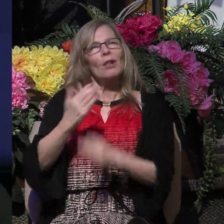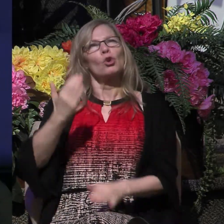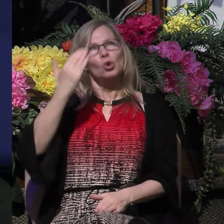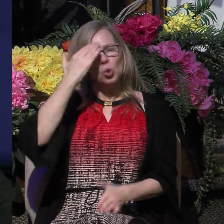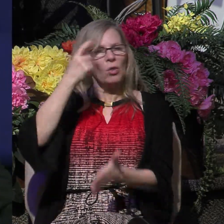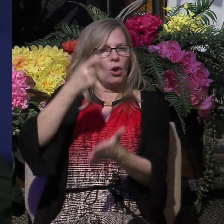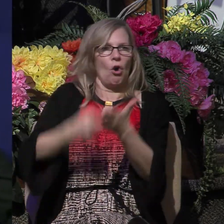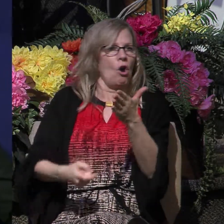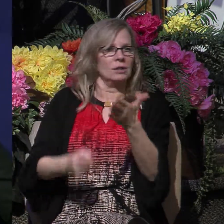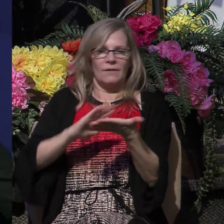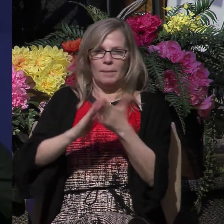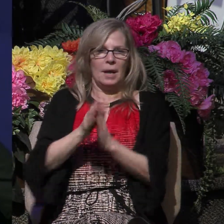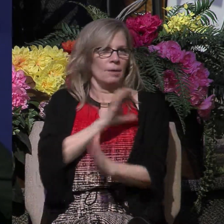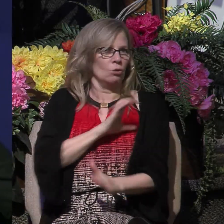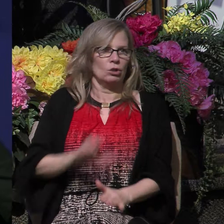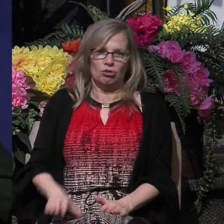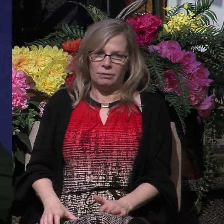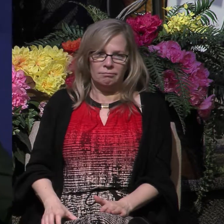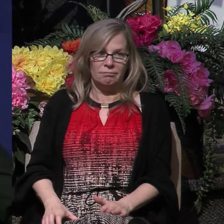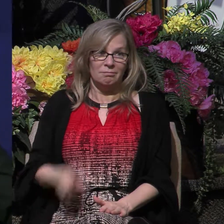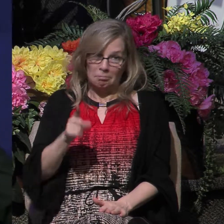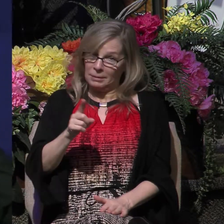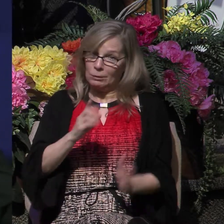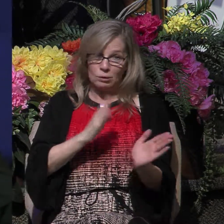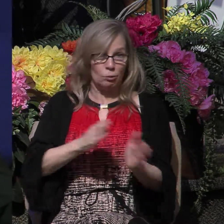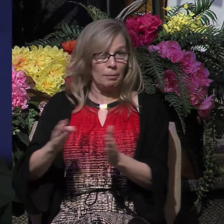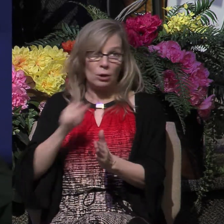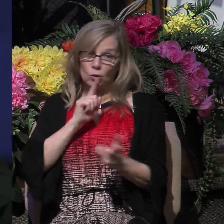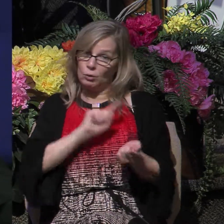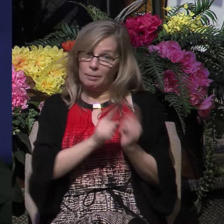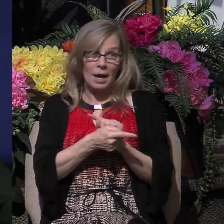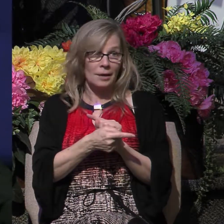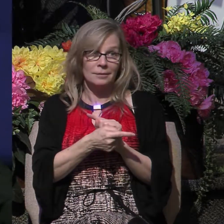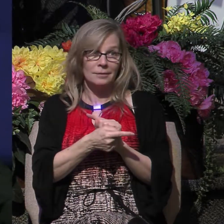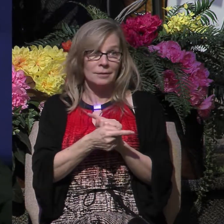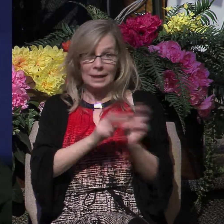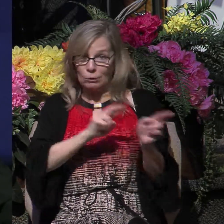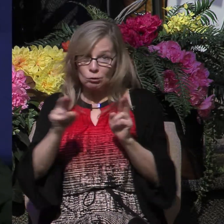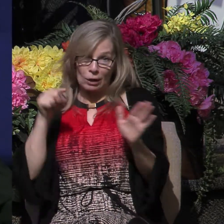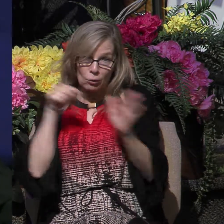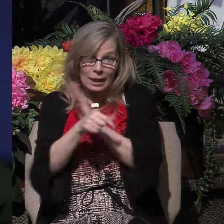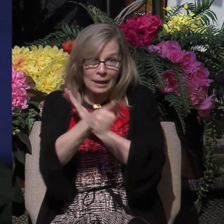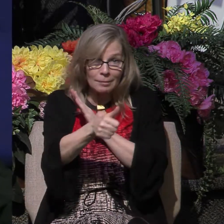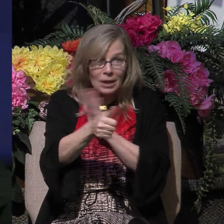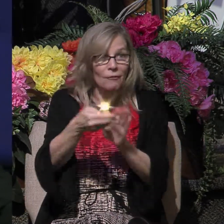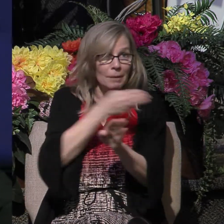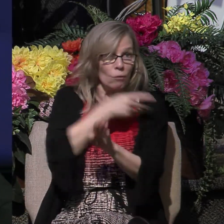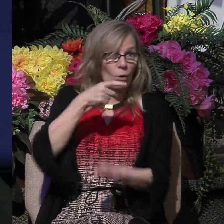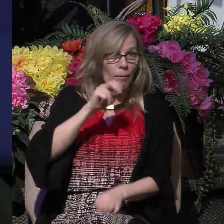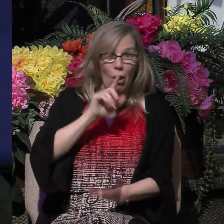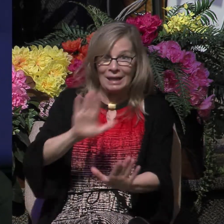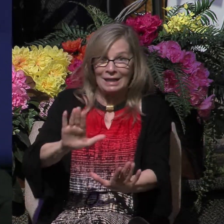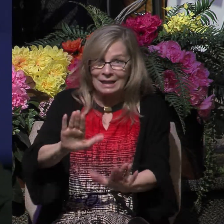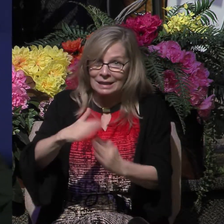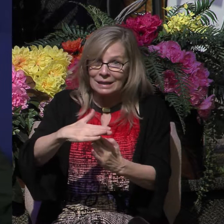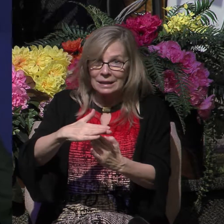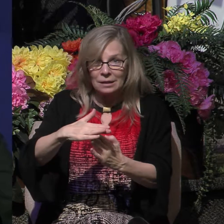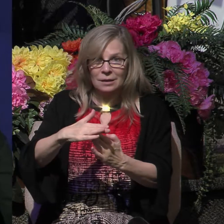He was also obviously prepared to repent. He was about to take his own life when Paul stopped him. He had clearly come to the end of himself.